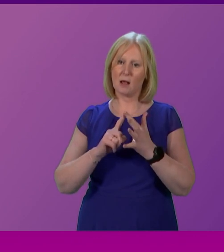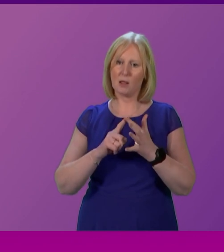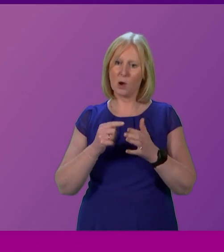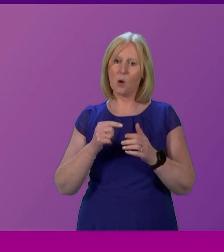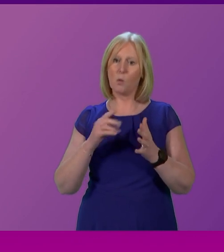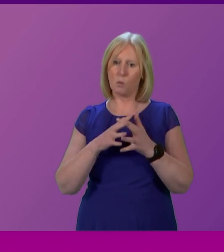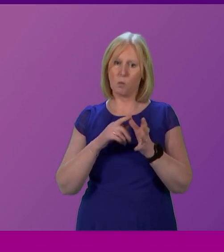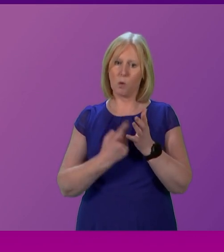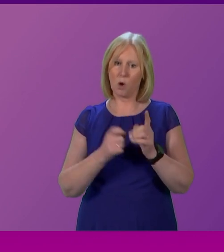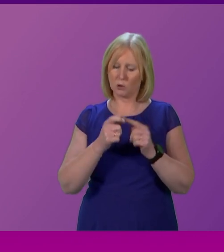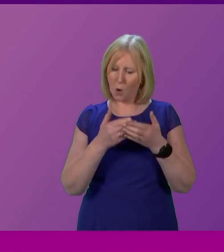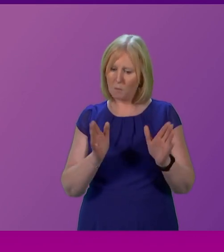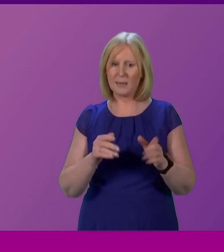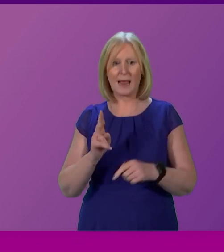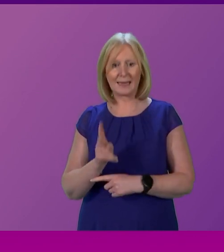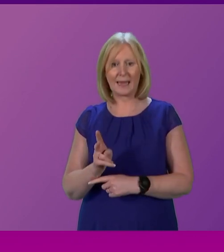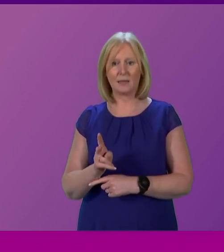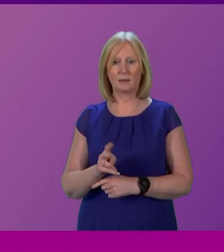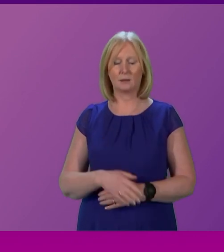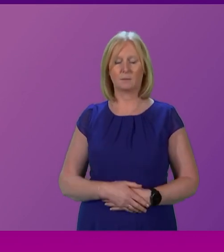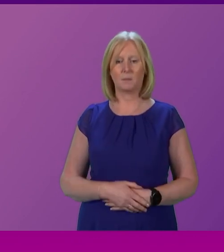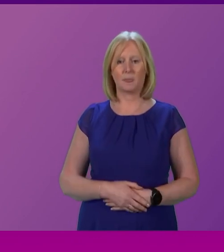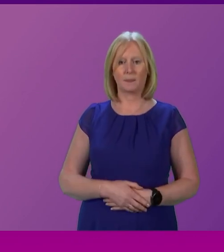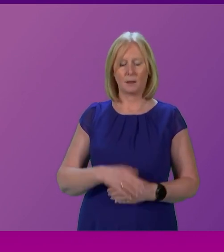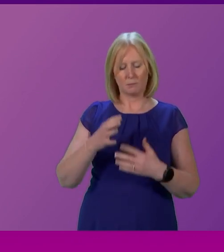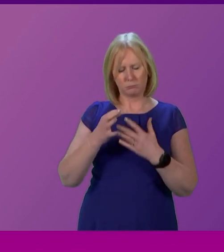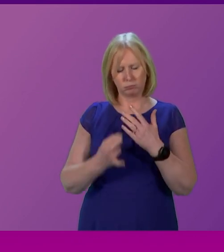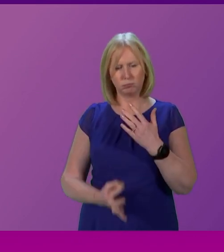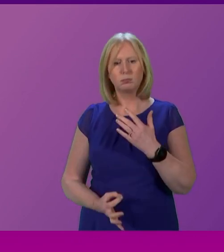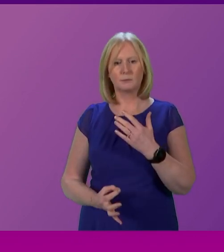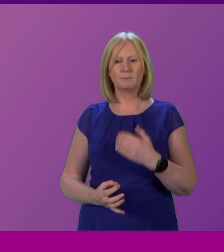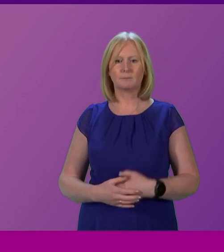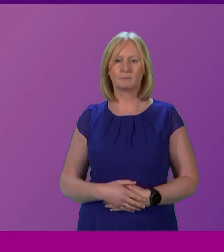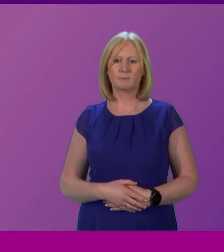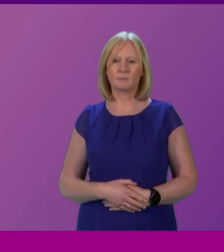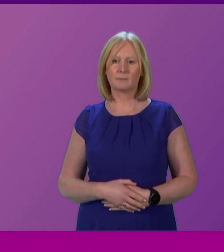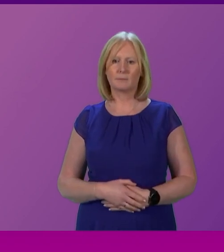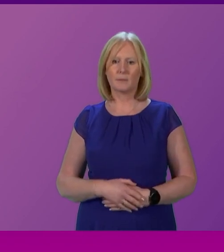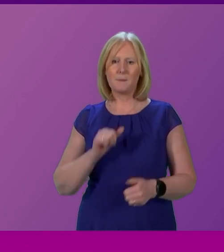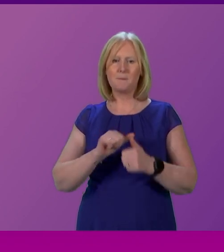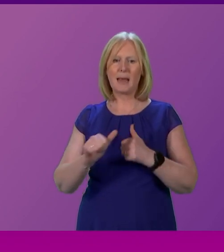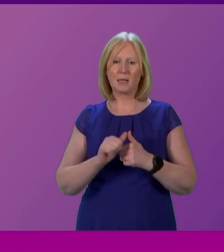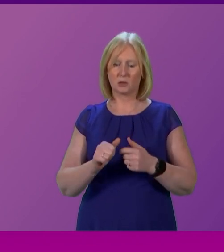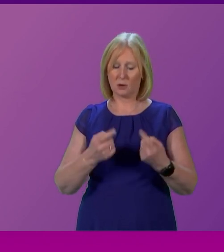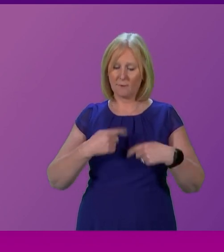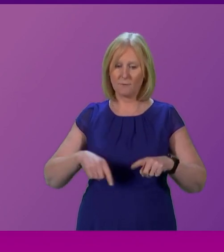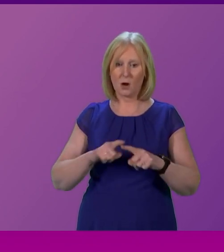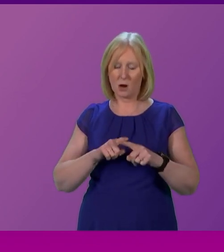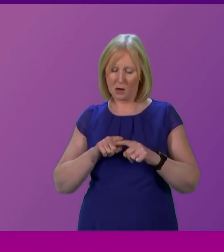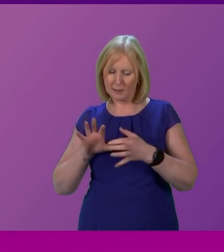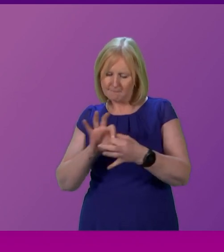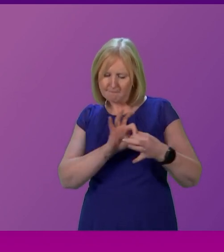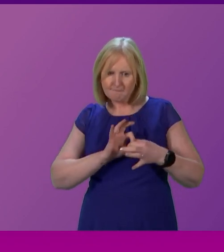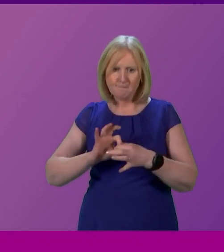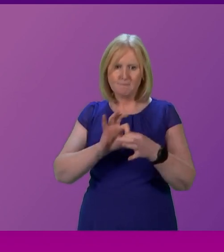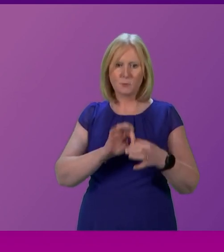NHS, to listen to GPs like our own Sandesh Gulhani. Would it not be far better for us to work in concert to seek to try